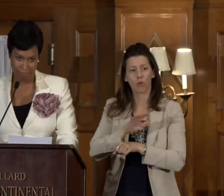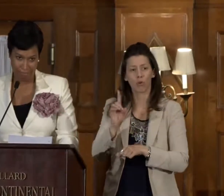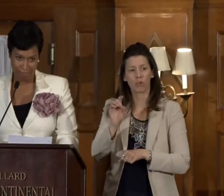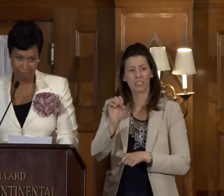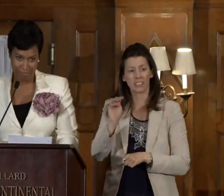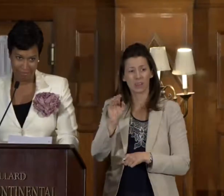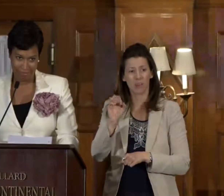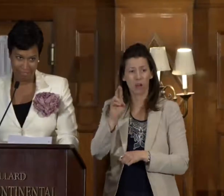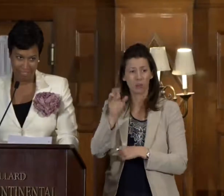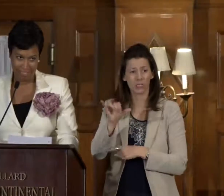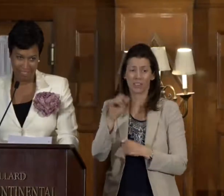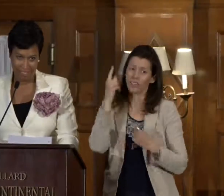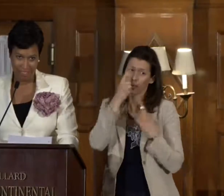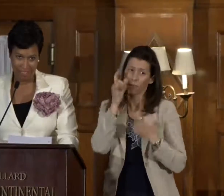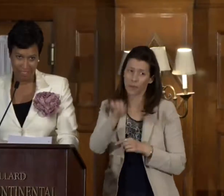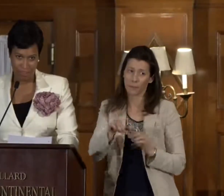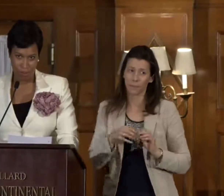that.